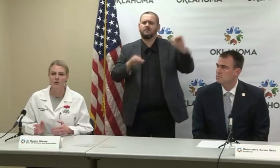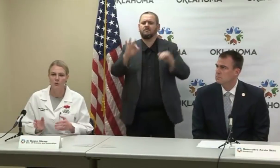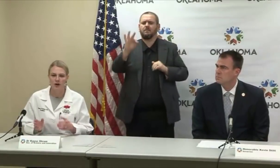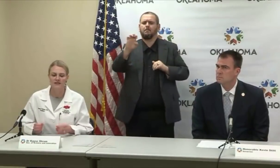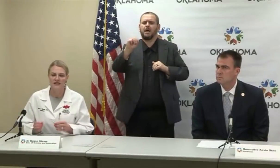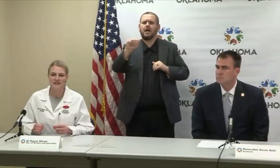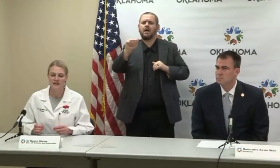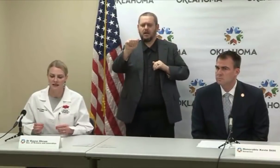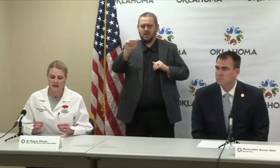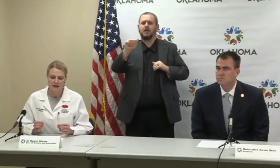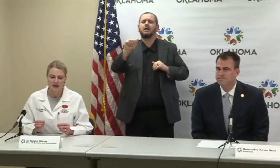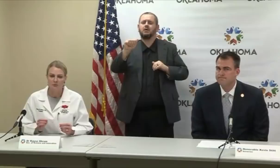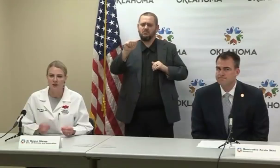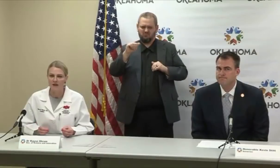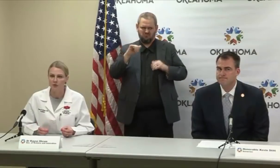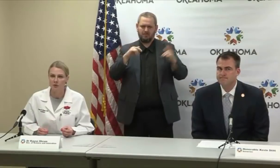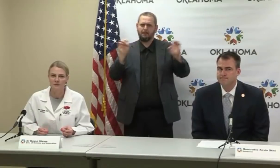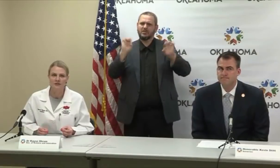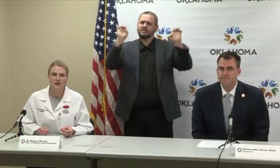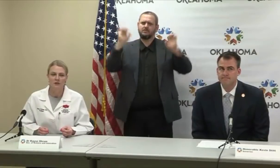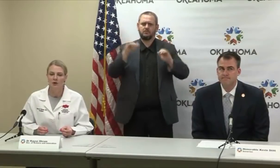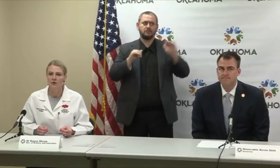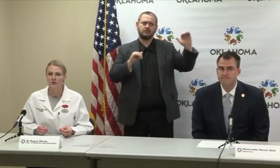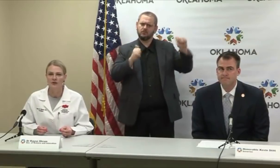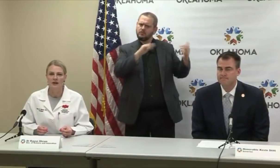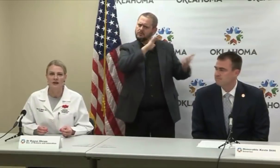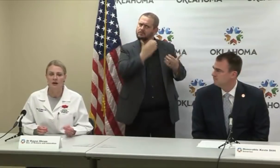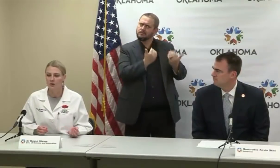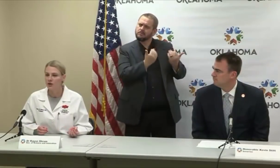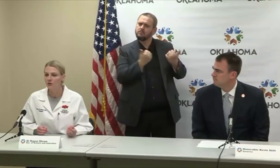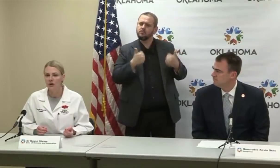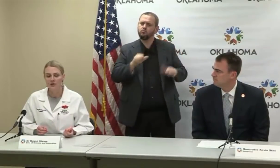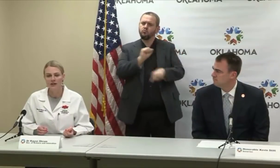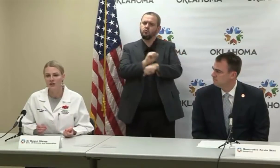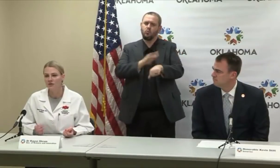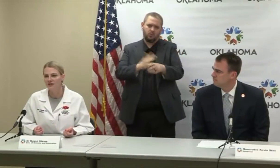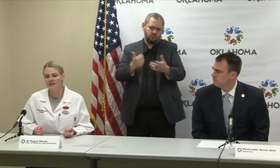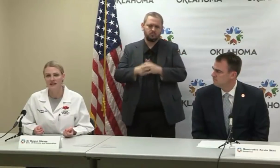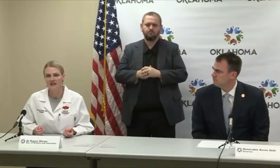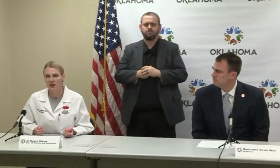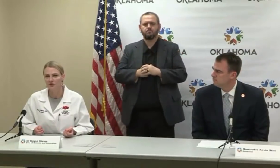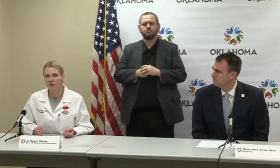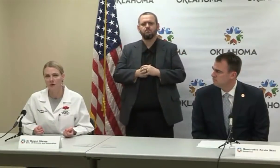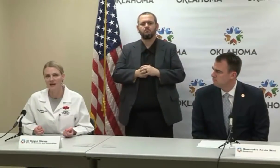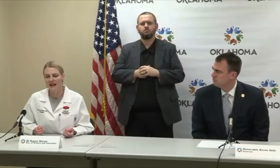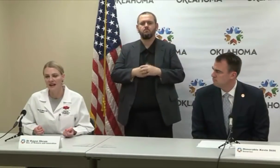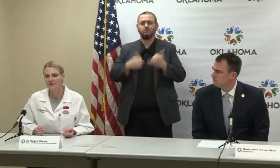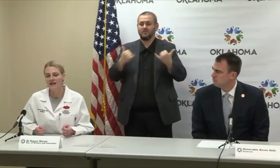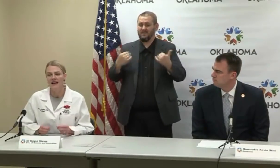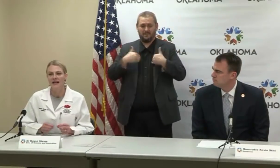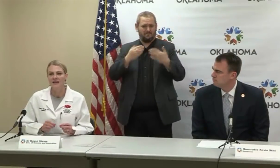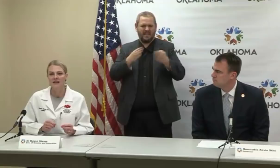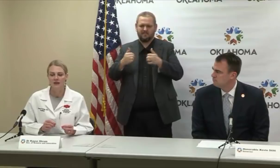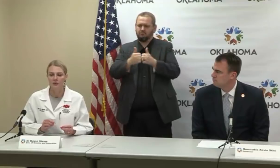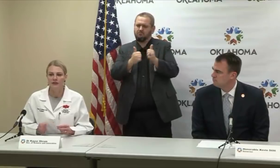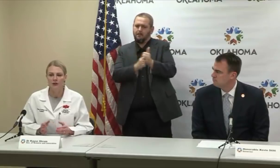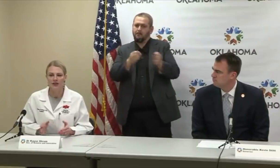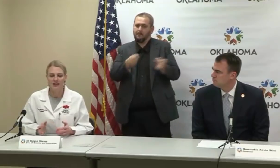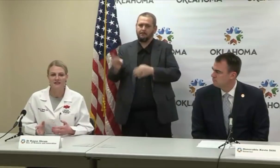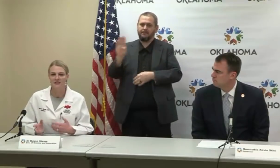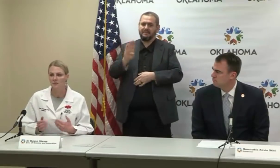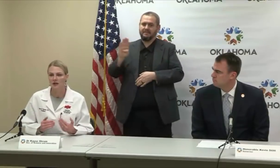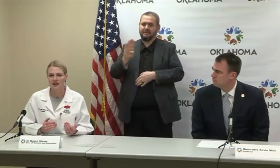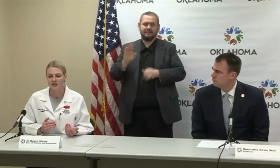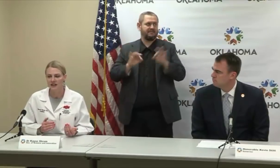about what testing platforms both OU, OSU, and the state health department have, and really